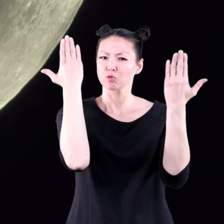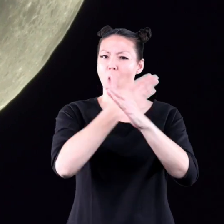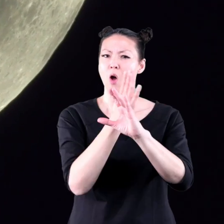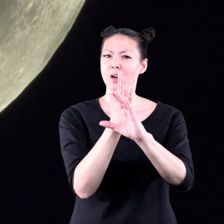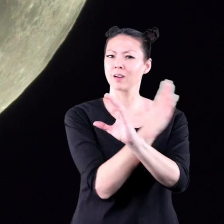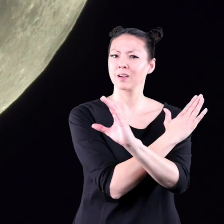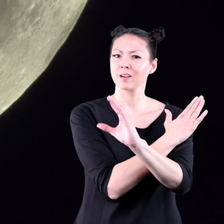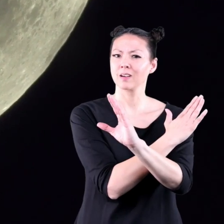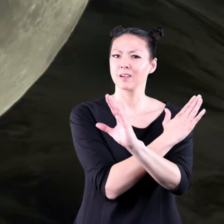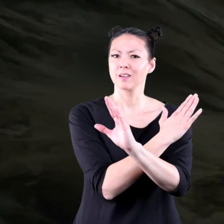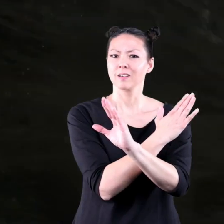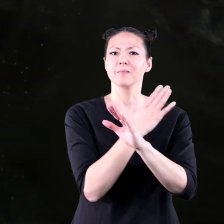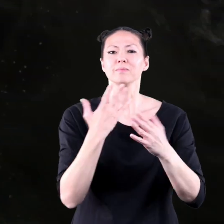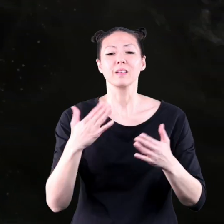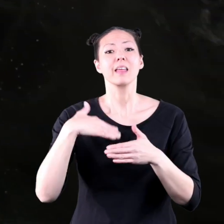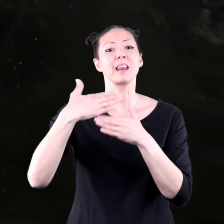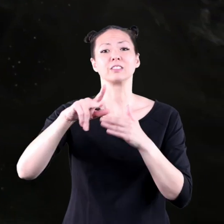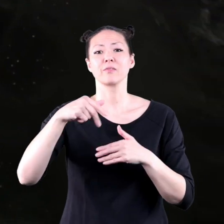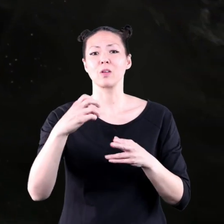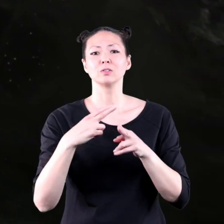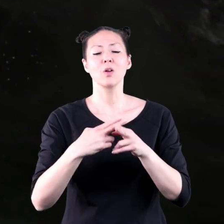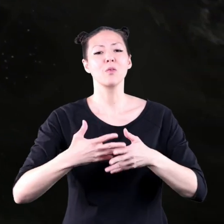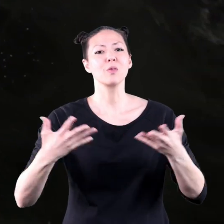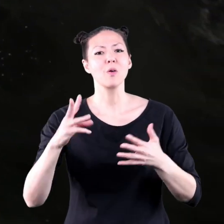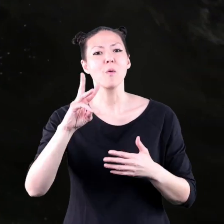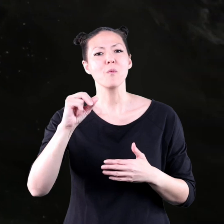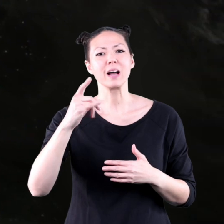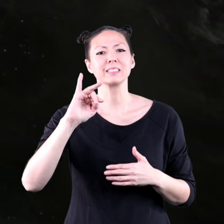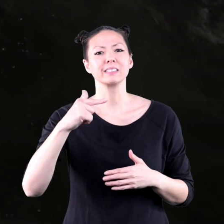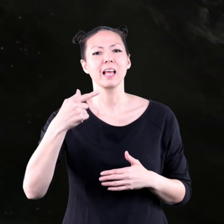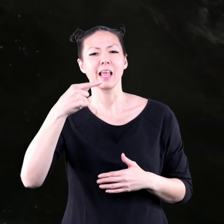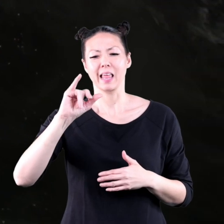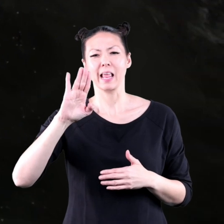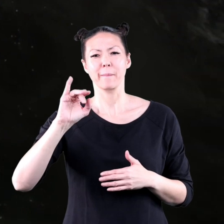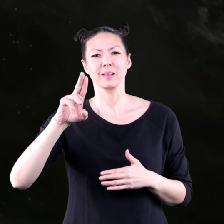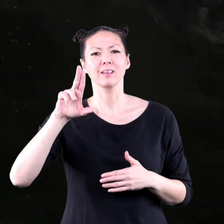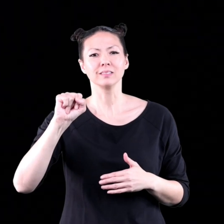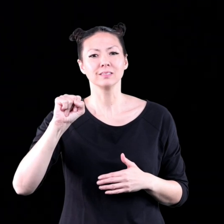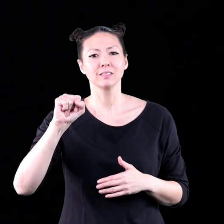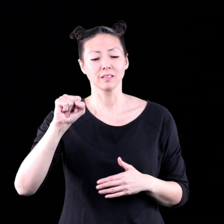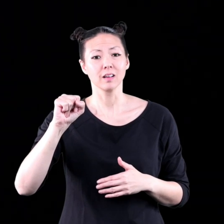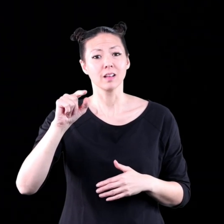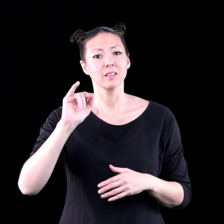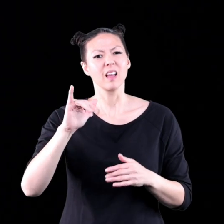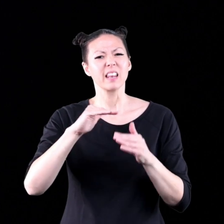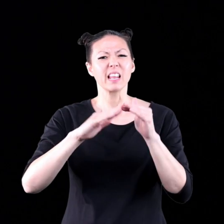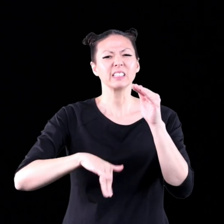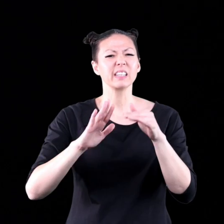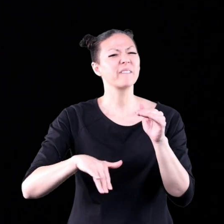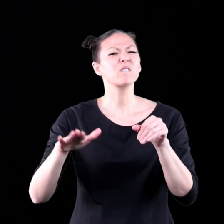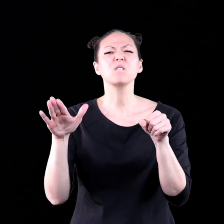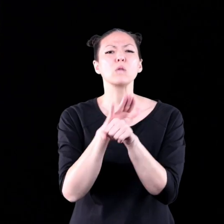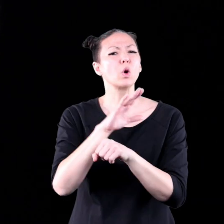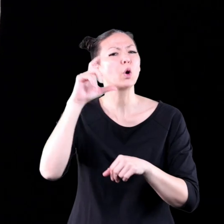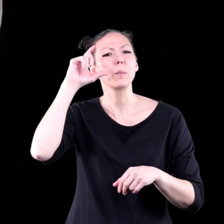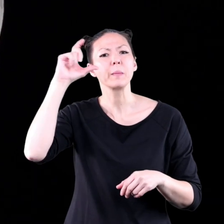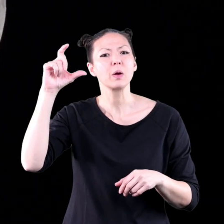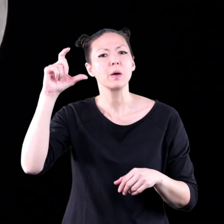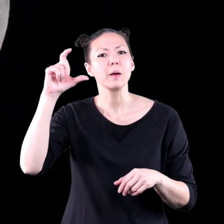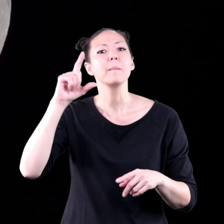the next phase is called a waxing gibbous which is less than a full moon but more than